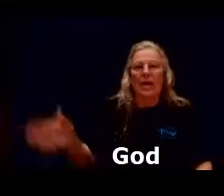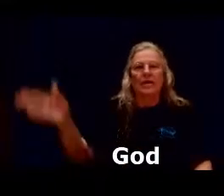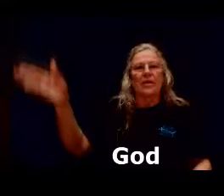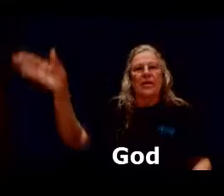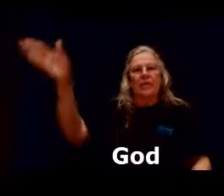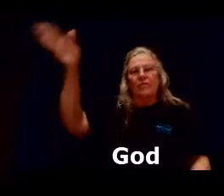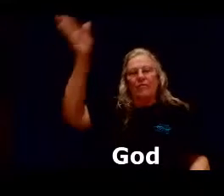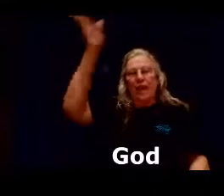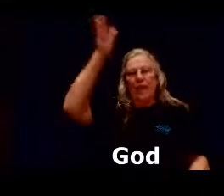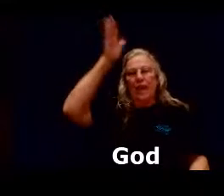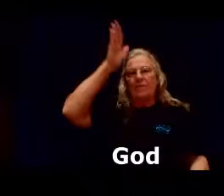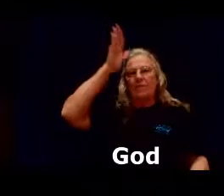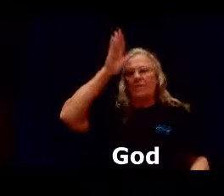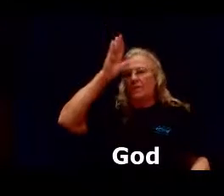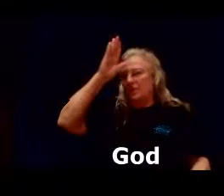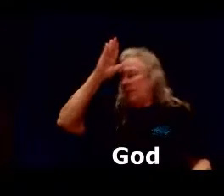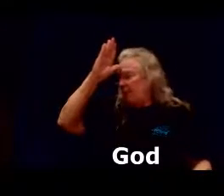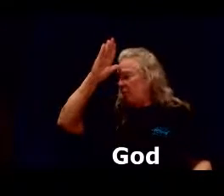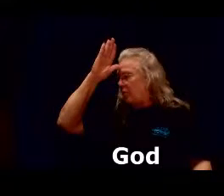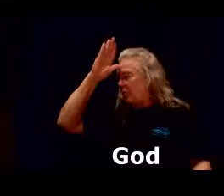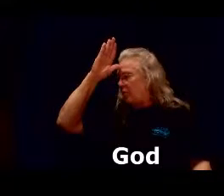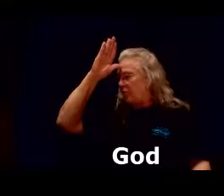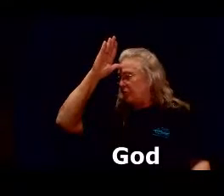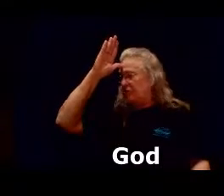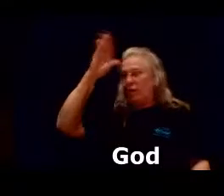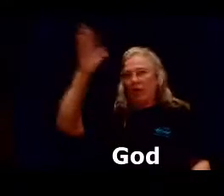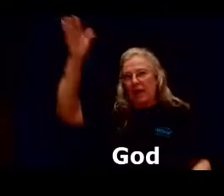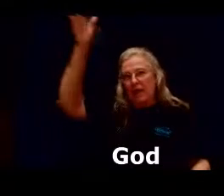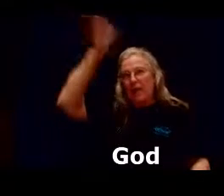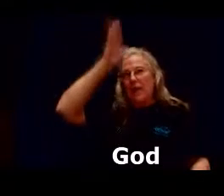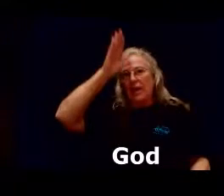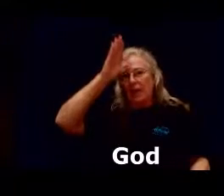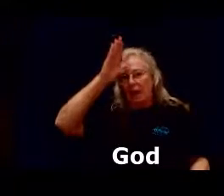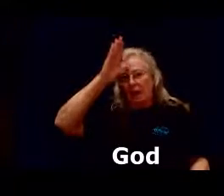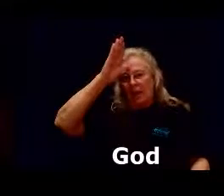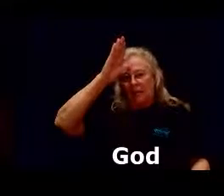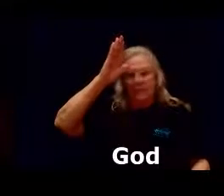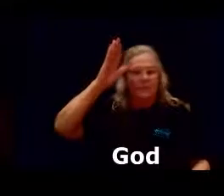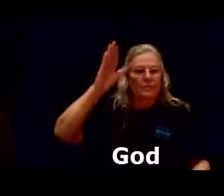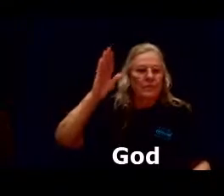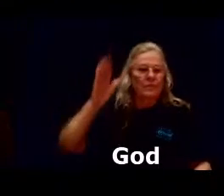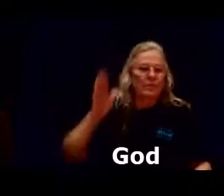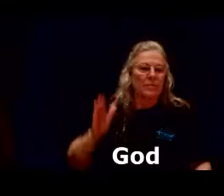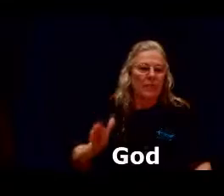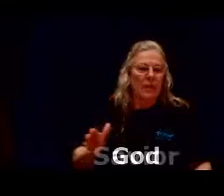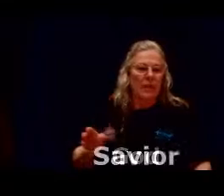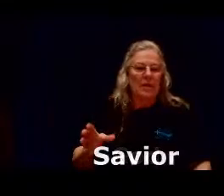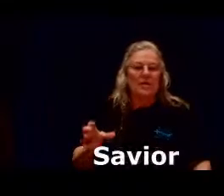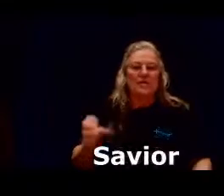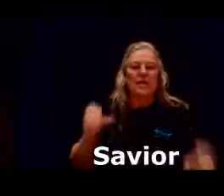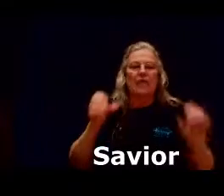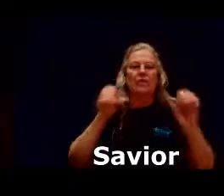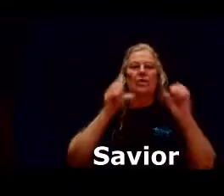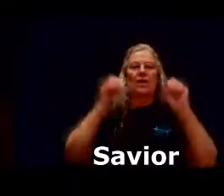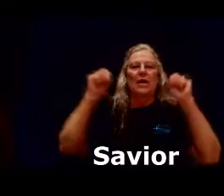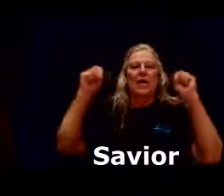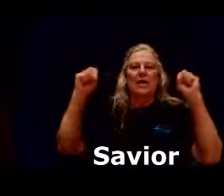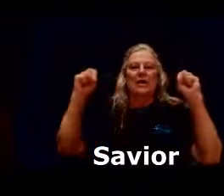from heaven down on to the forehead God Savior s